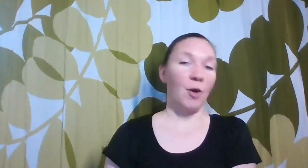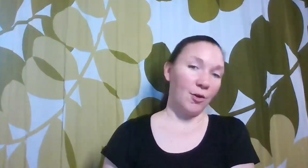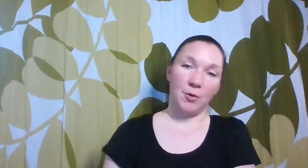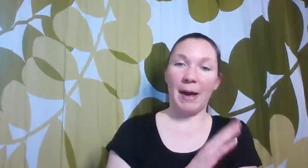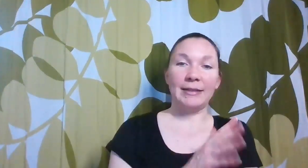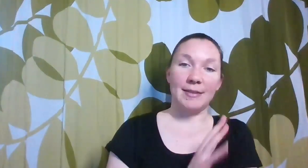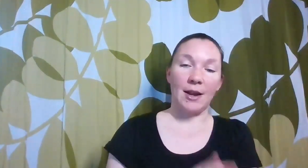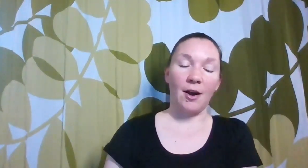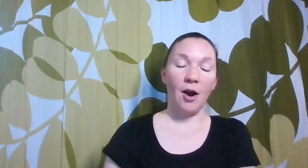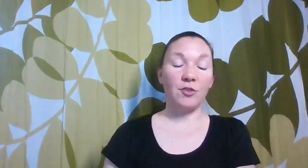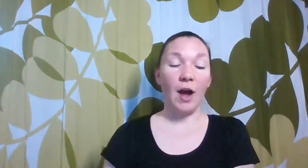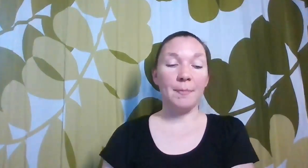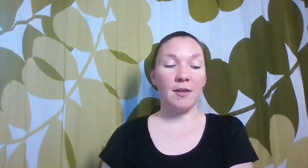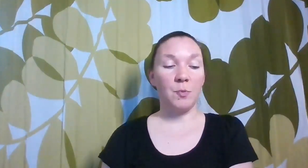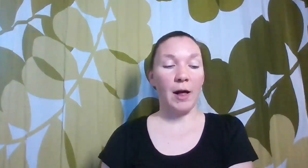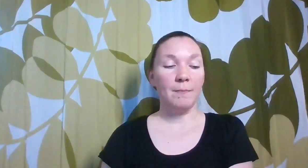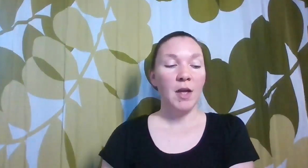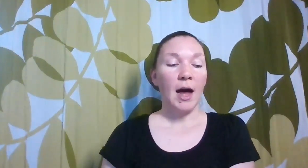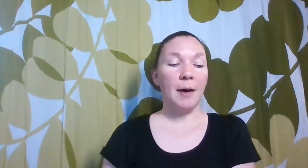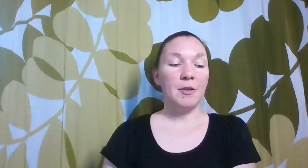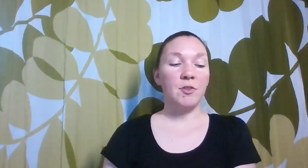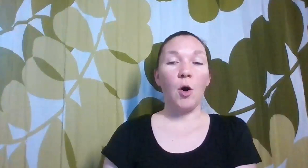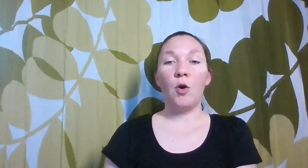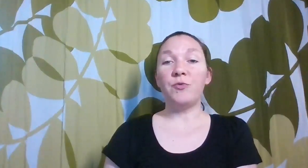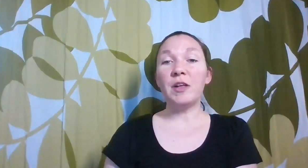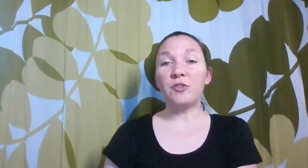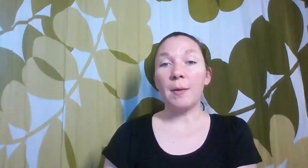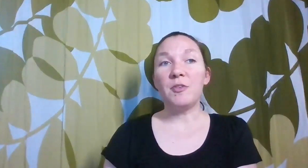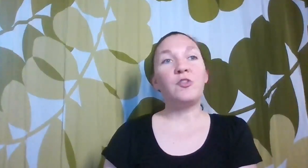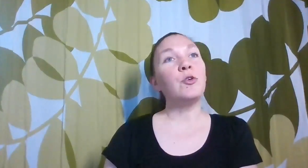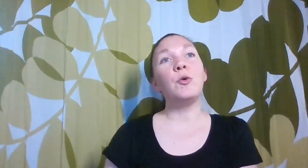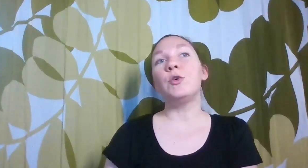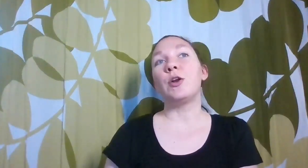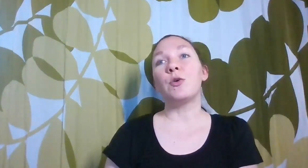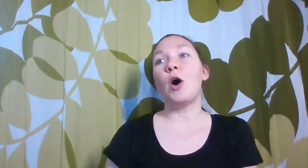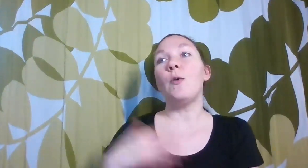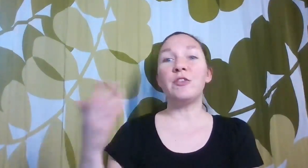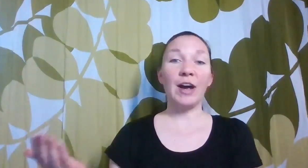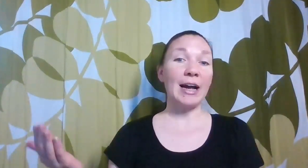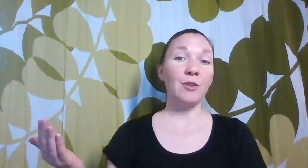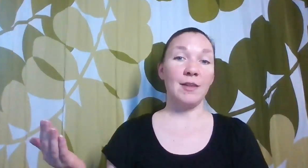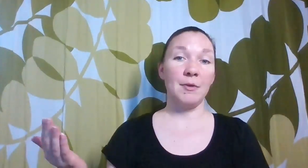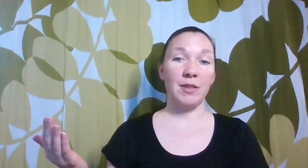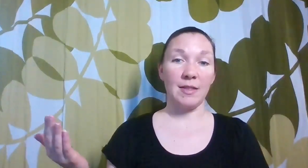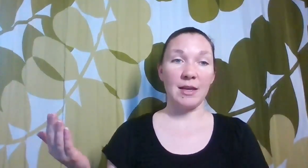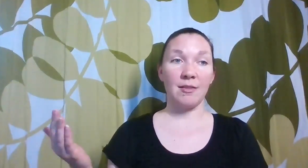we're also balancing our jobs as well. So field trips to go and check out some of the things